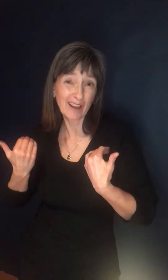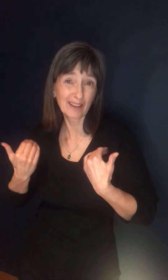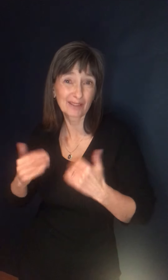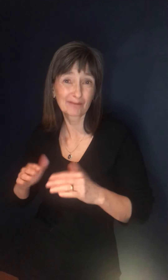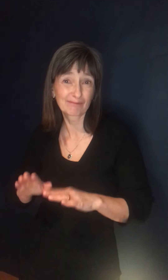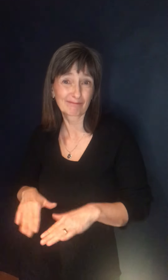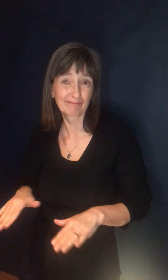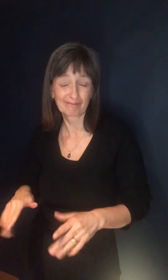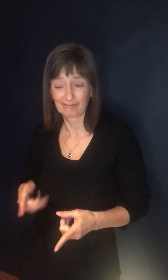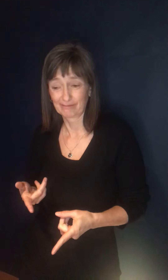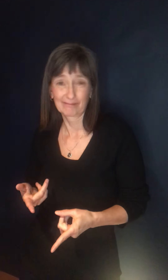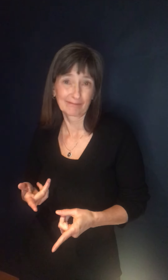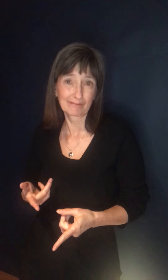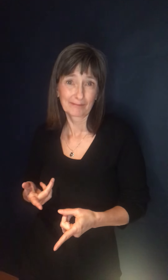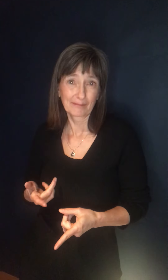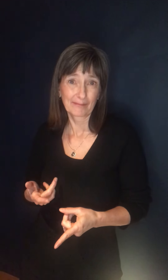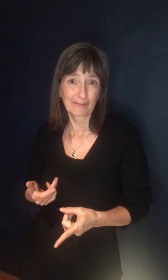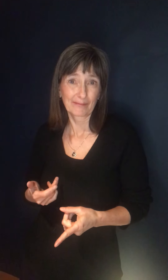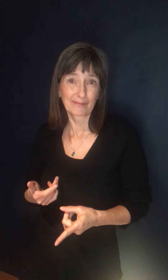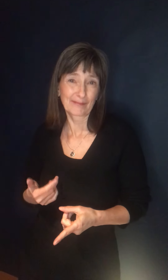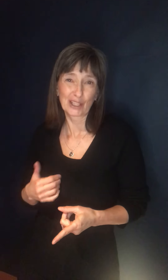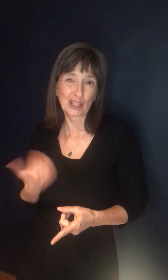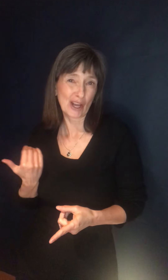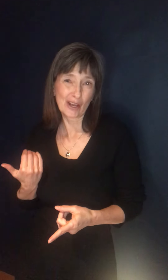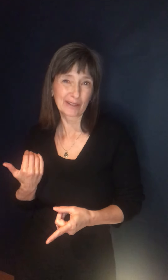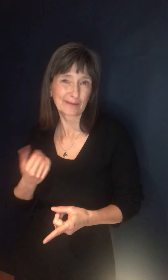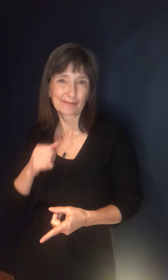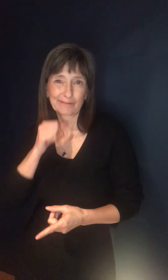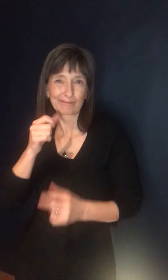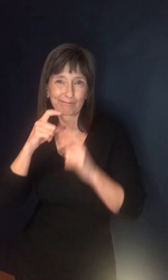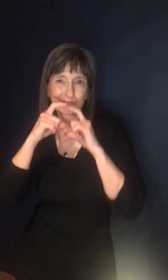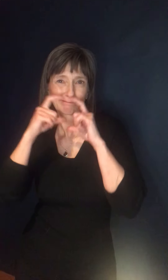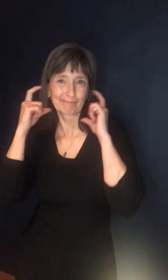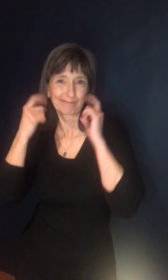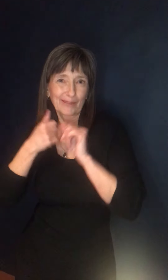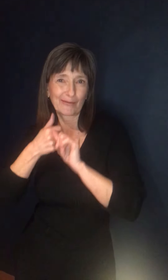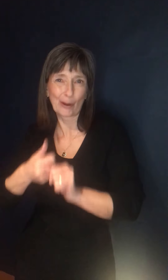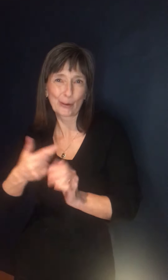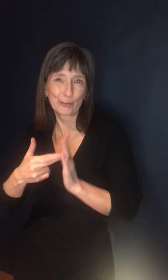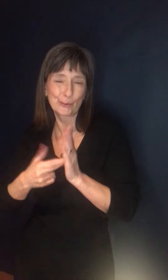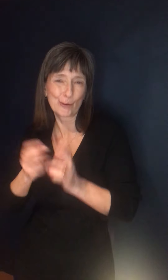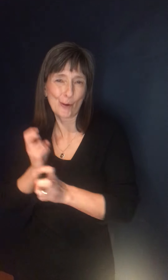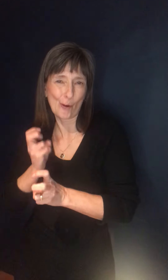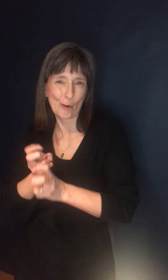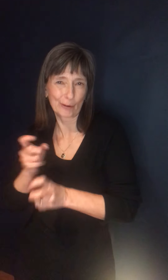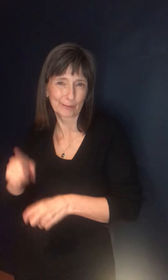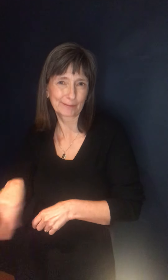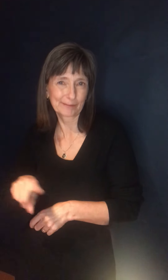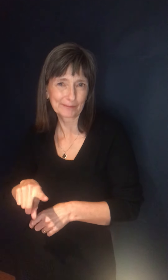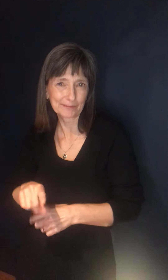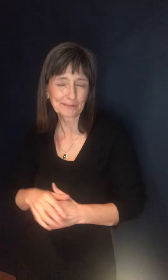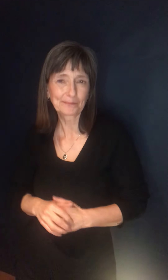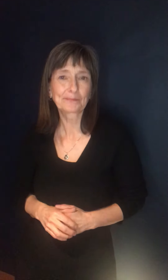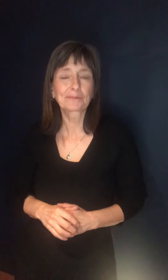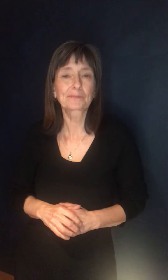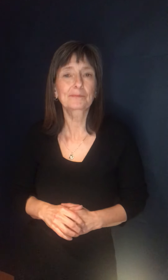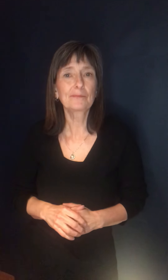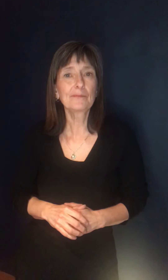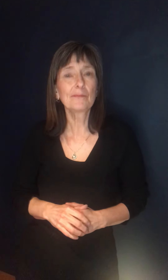obviously would be, uh, likely too young, uh, to be able to comply with wearing a mask all day. Uh, those that come for after-school